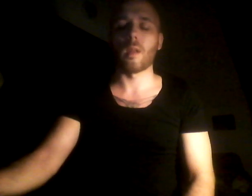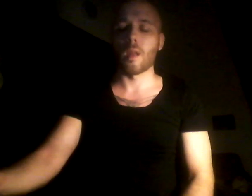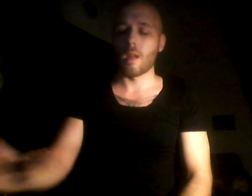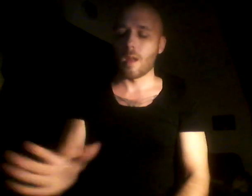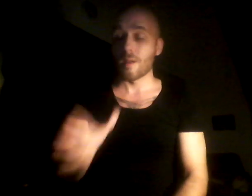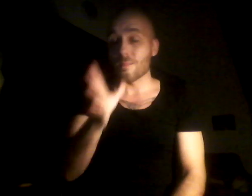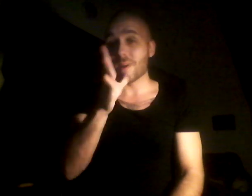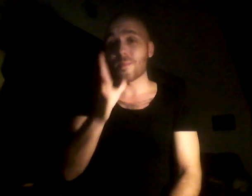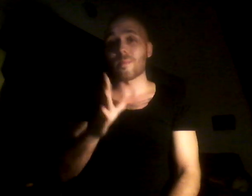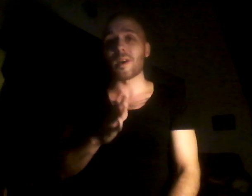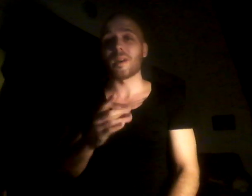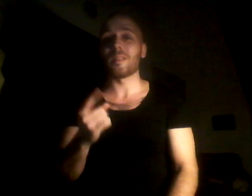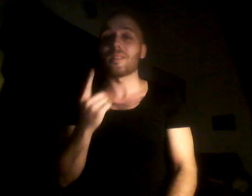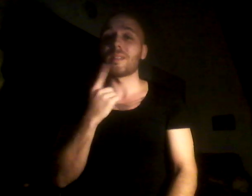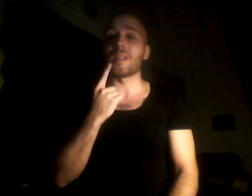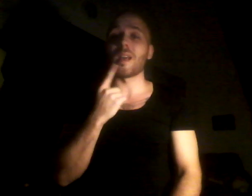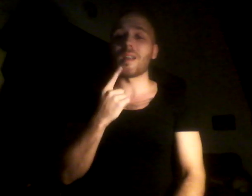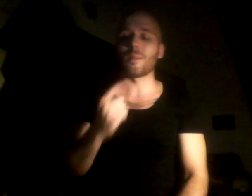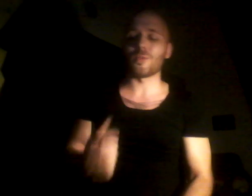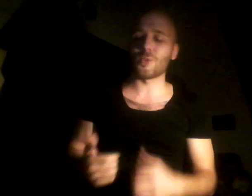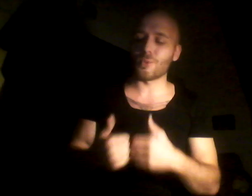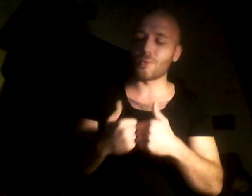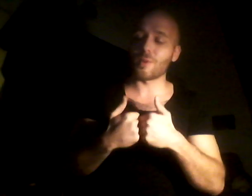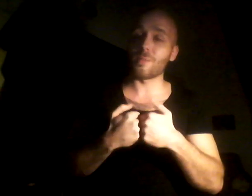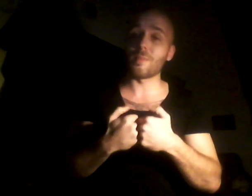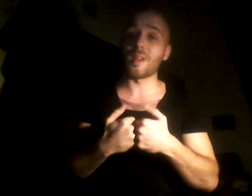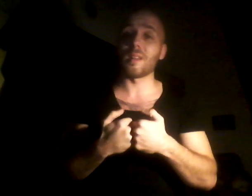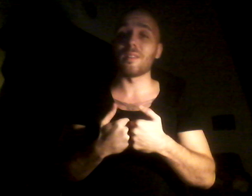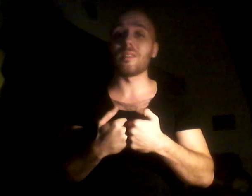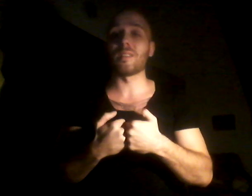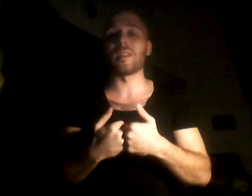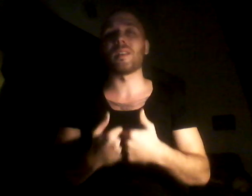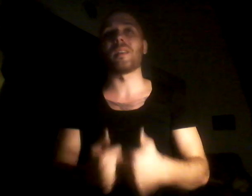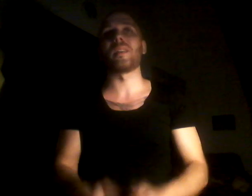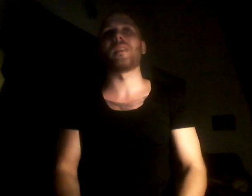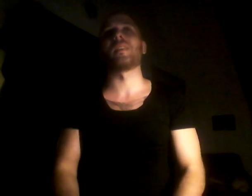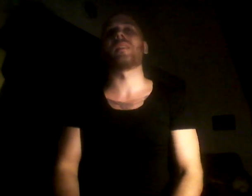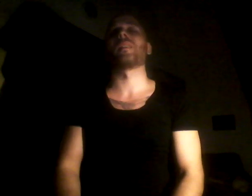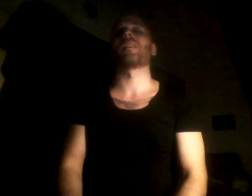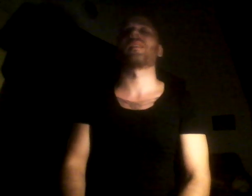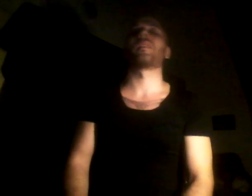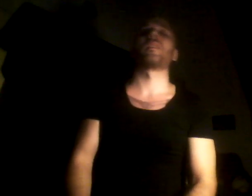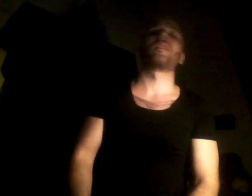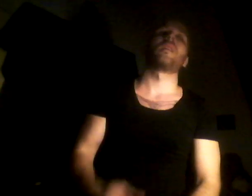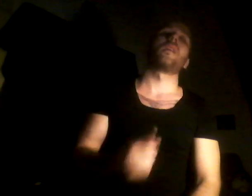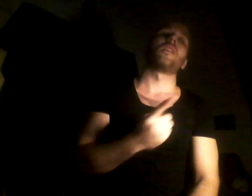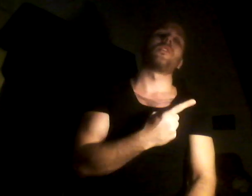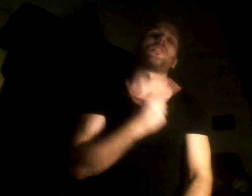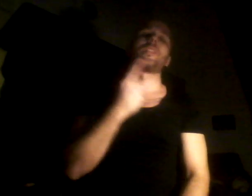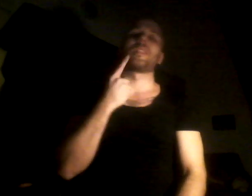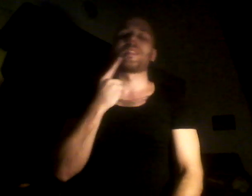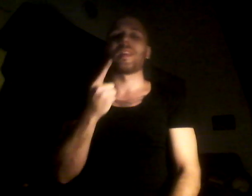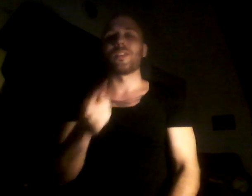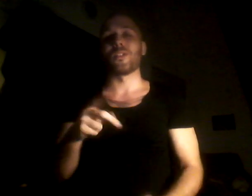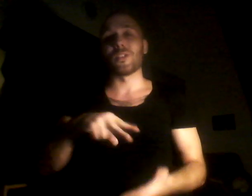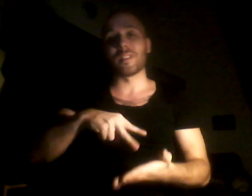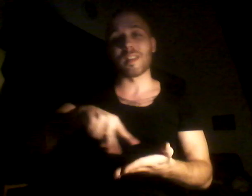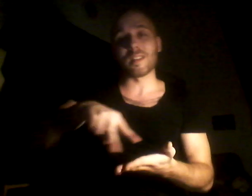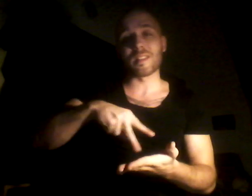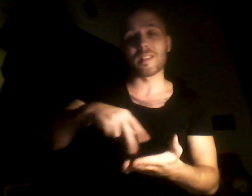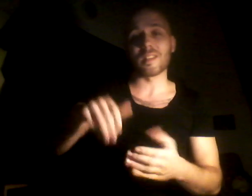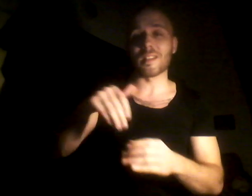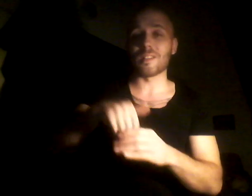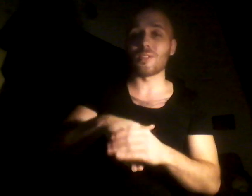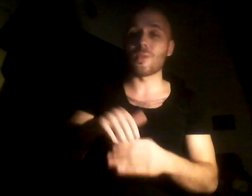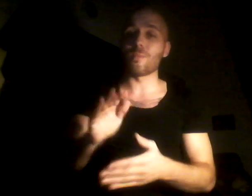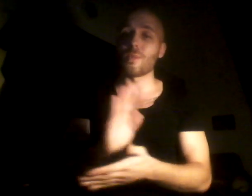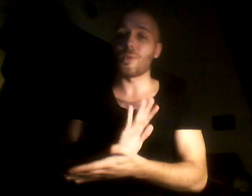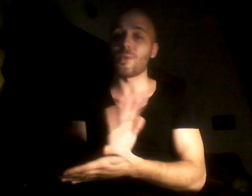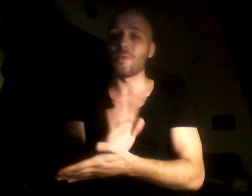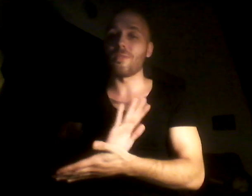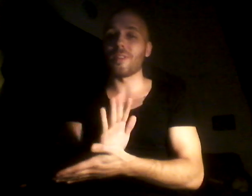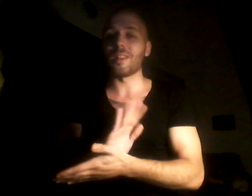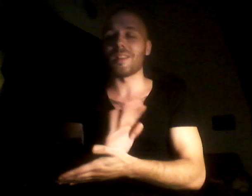My mother said I'm too romantic She said you're dancing in the movies